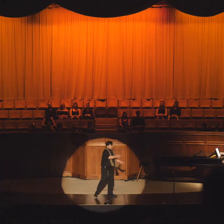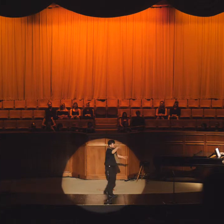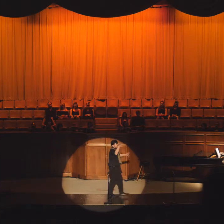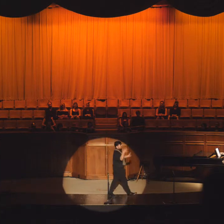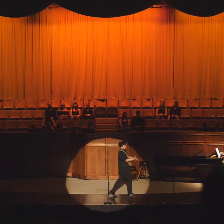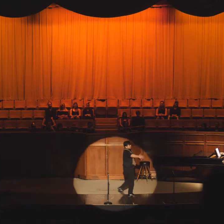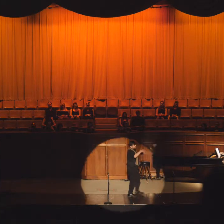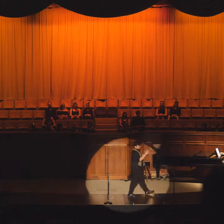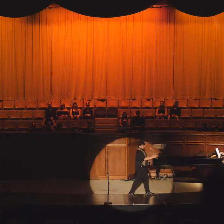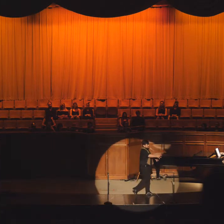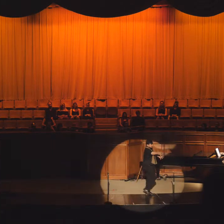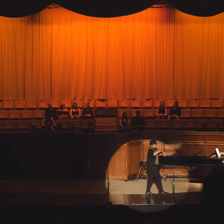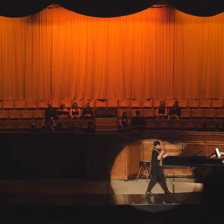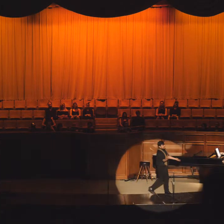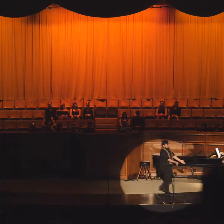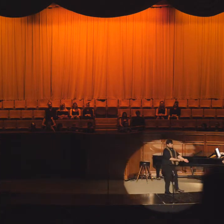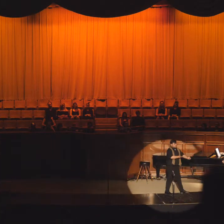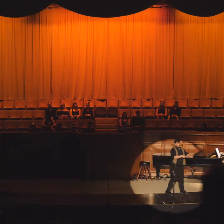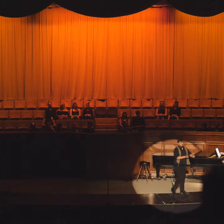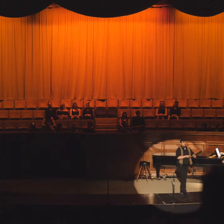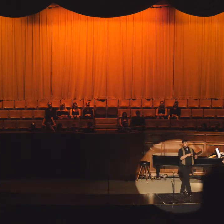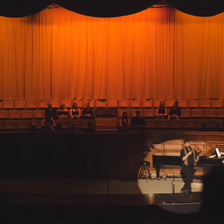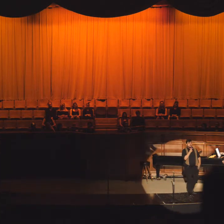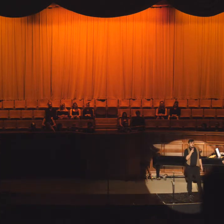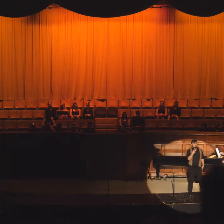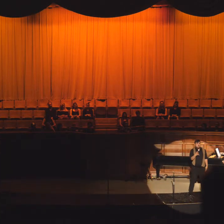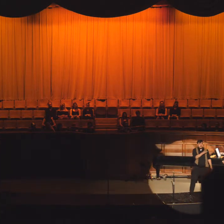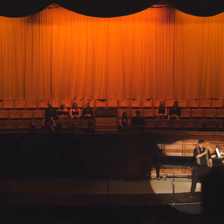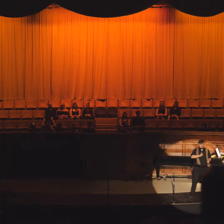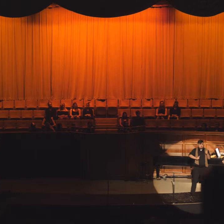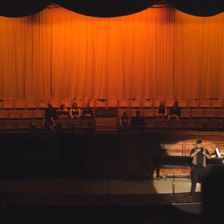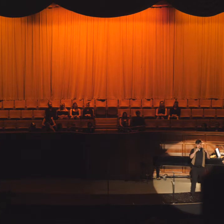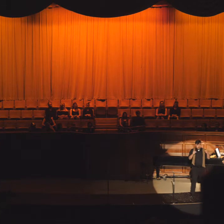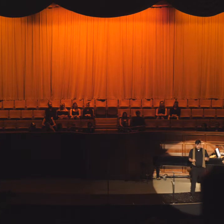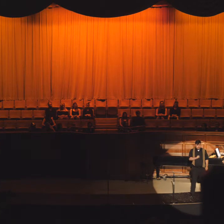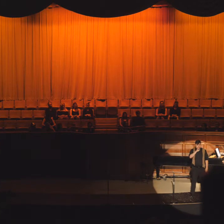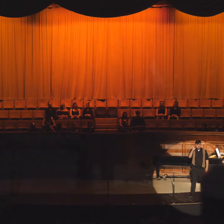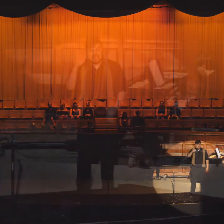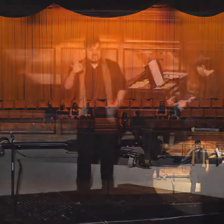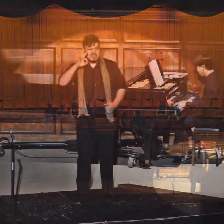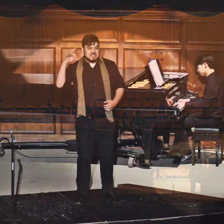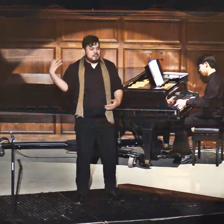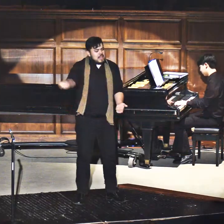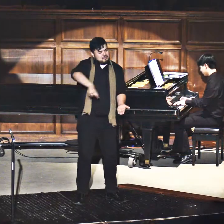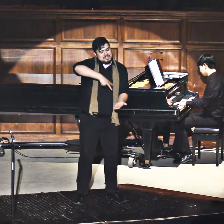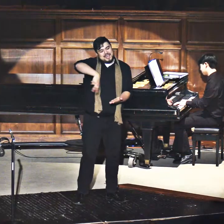chasmin wind Oma Kulatom and Oma Sherryu And with